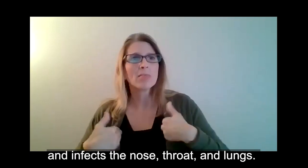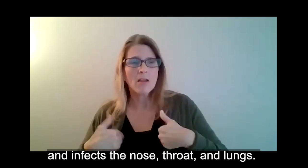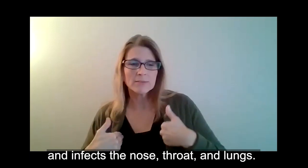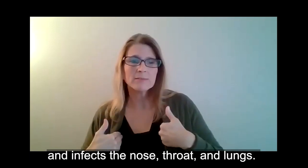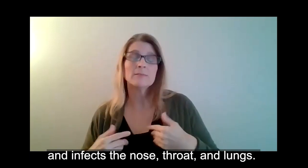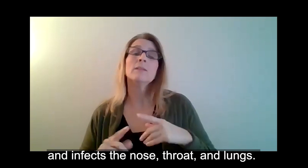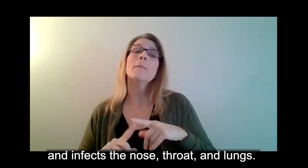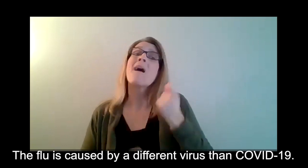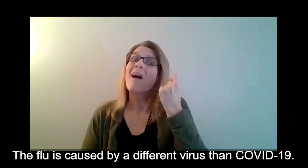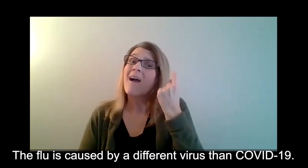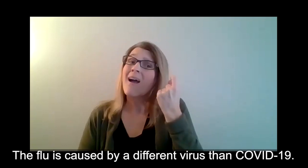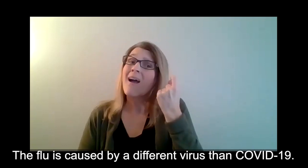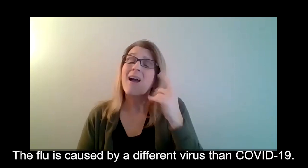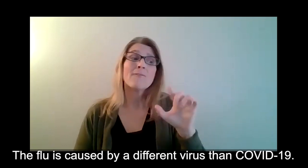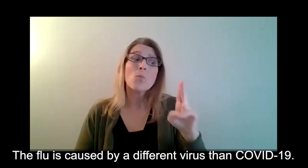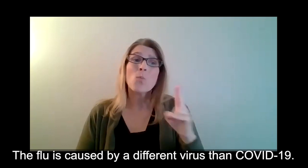and lungs.